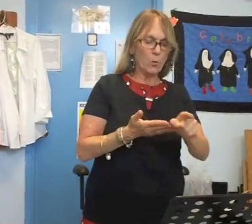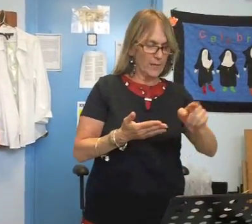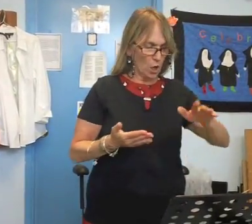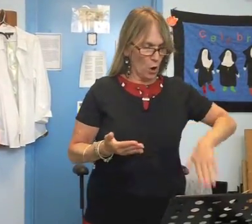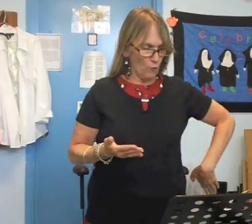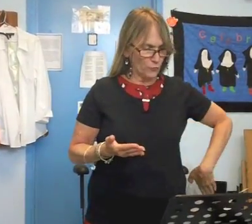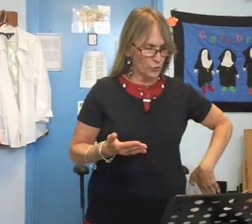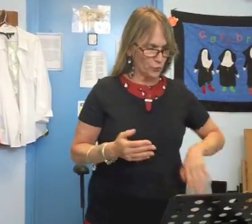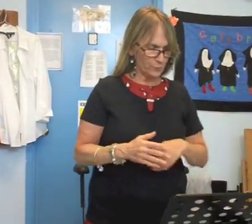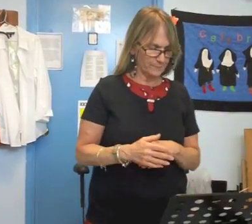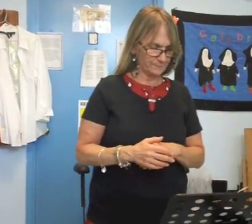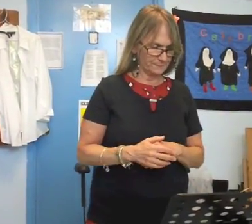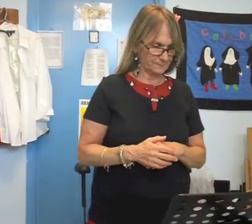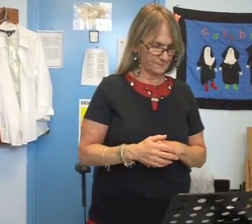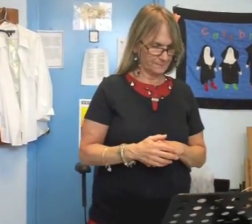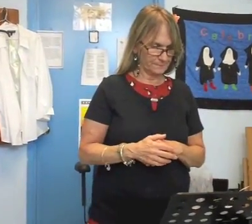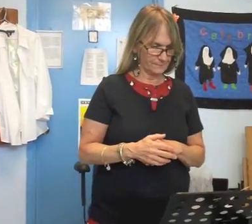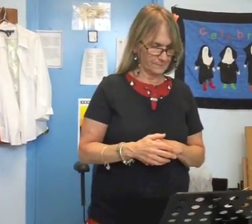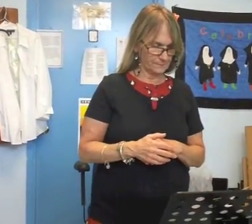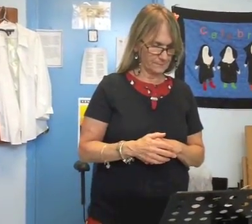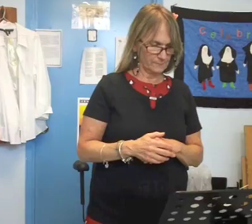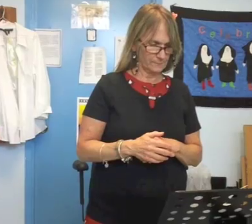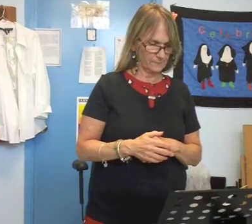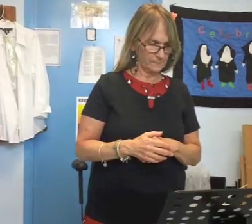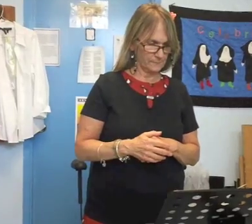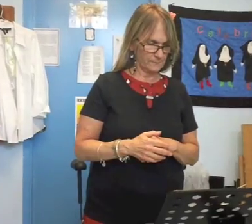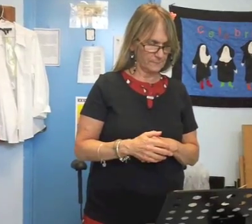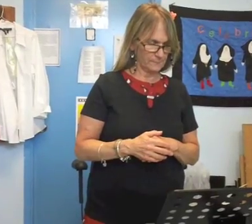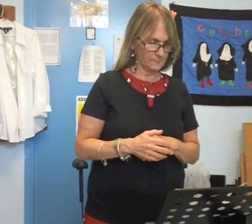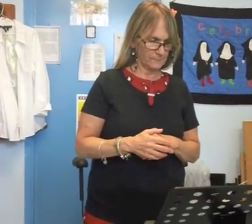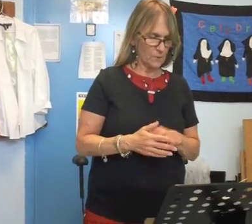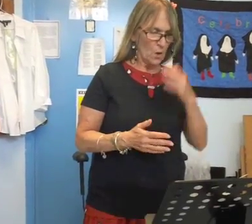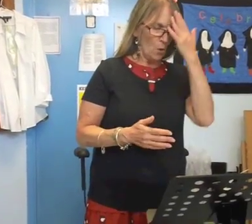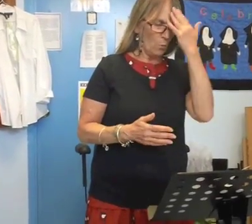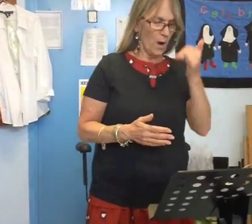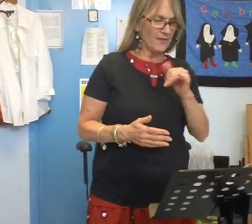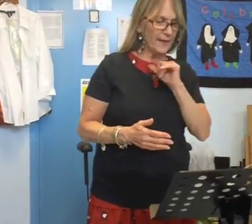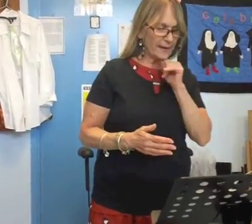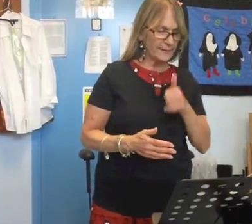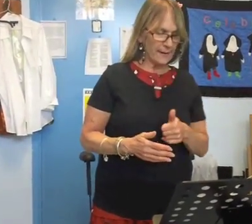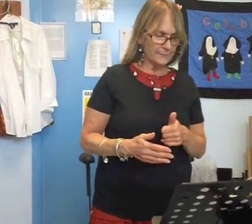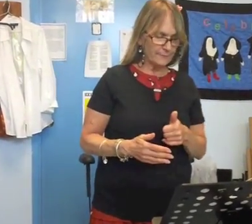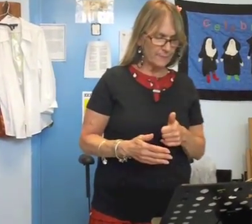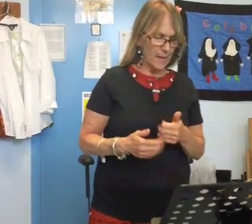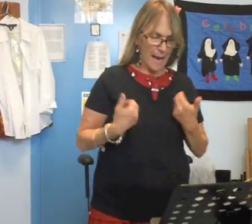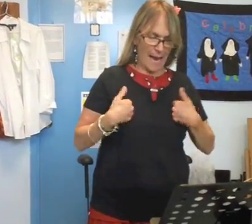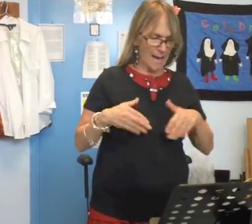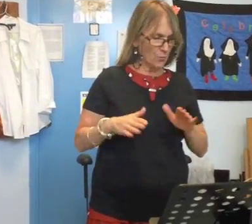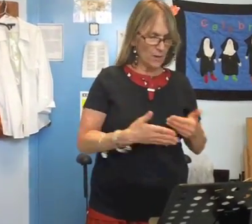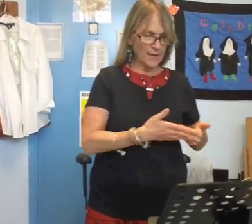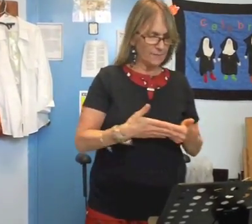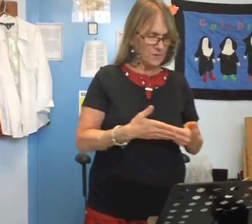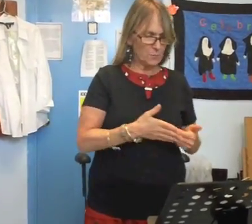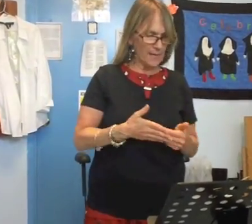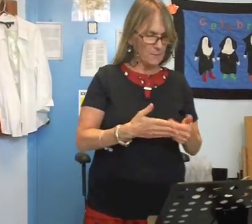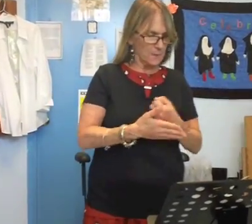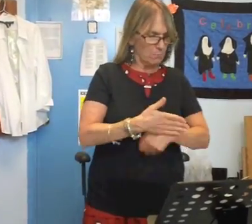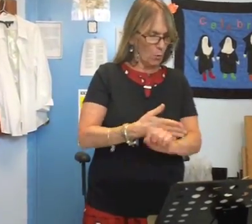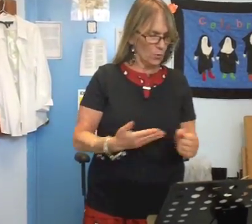week overdue I know where to go I know someone to help why the heck not I don't want to have this baby born